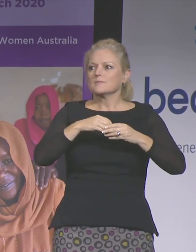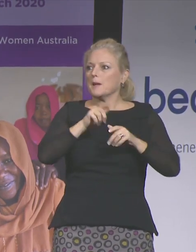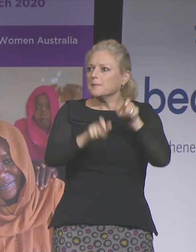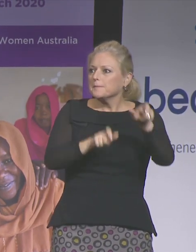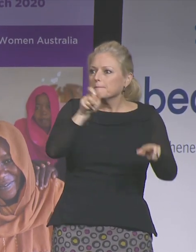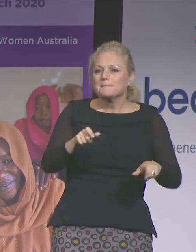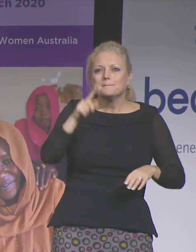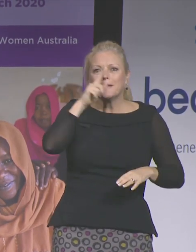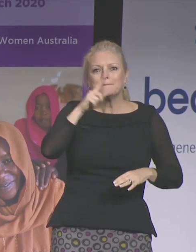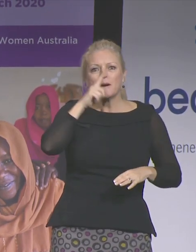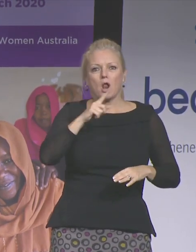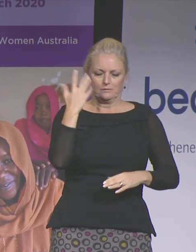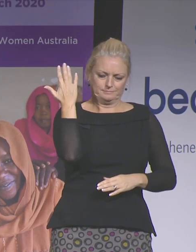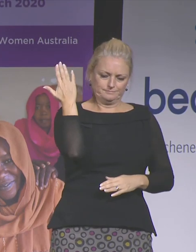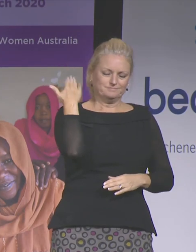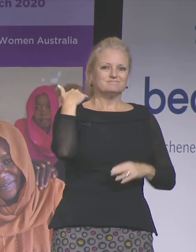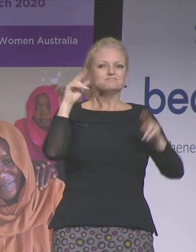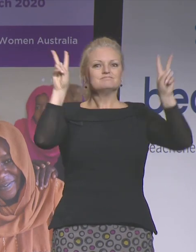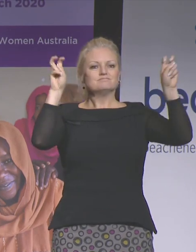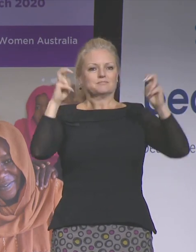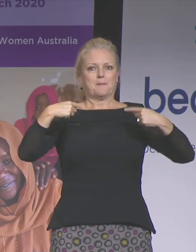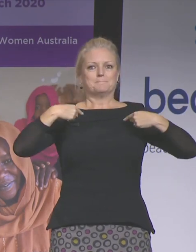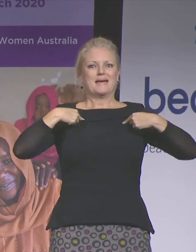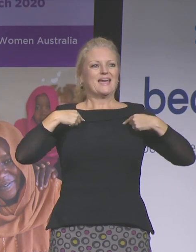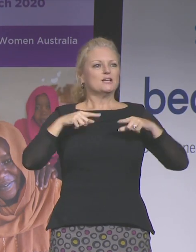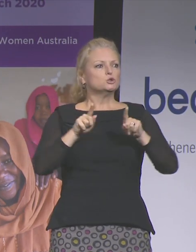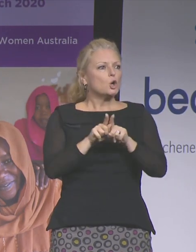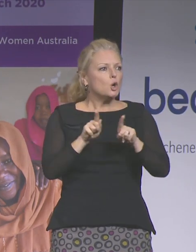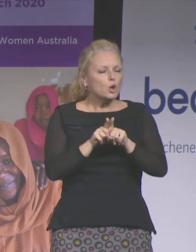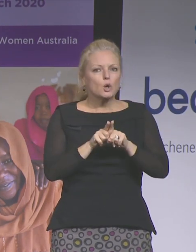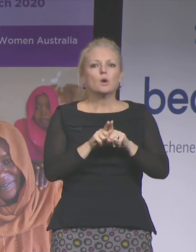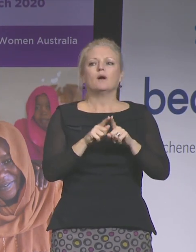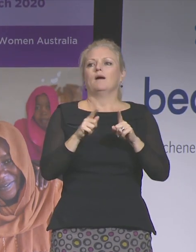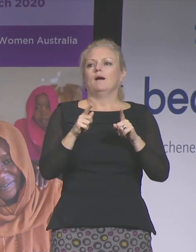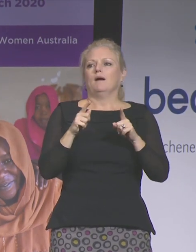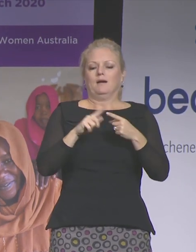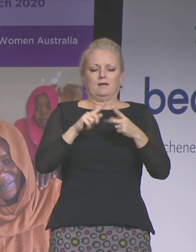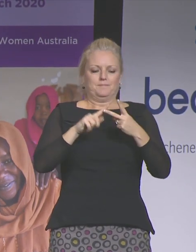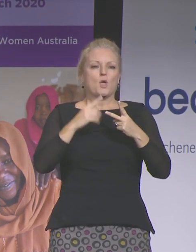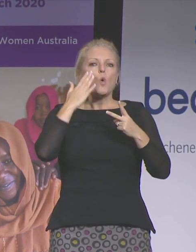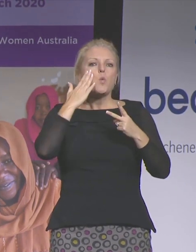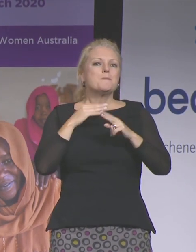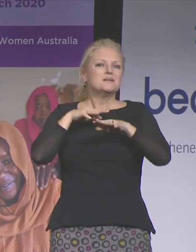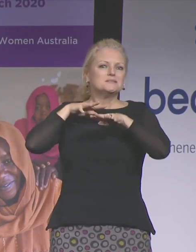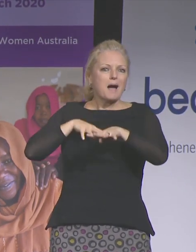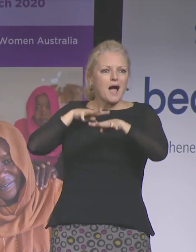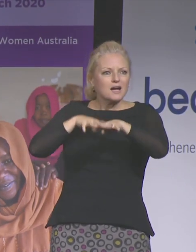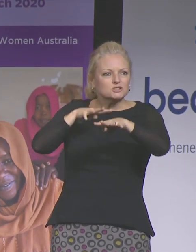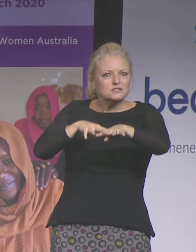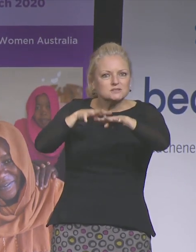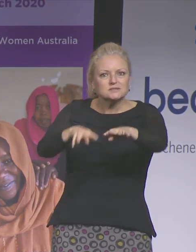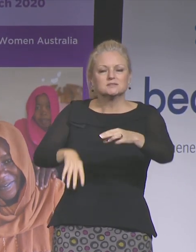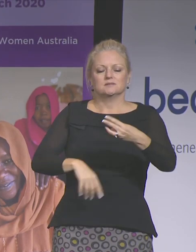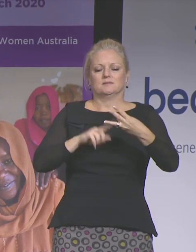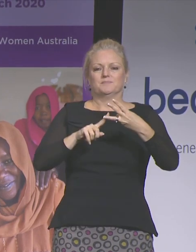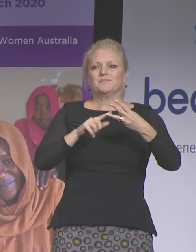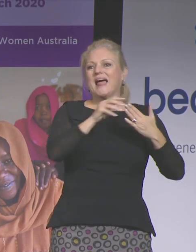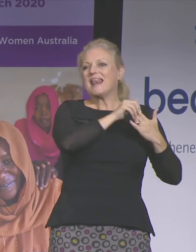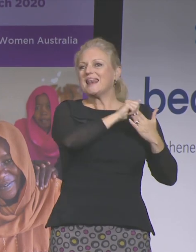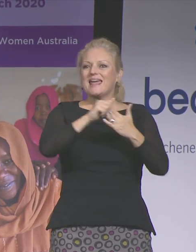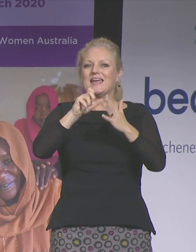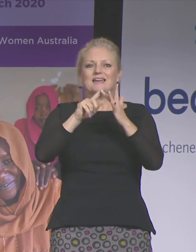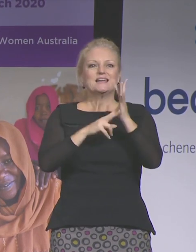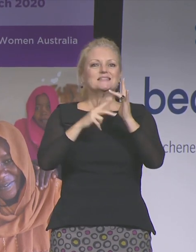Me Too social movement to extended women's marches. In particular, leading civil society organisations are